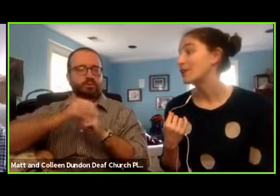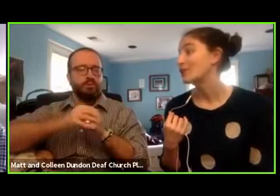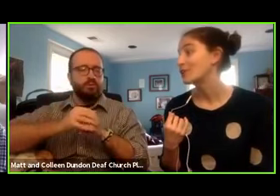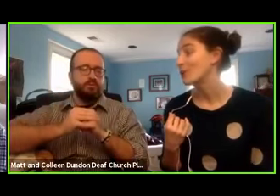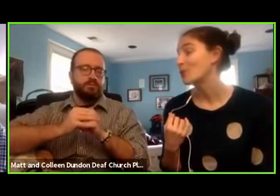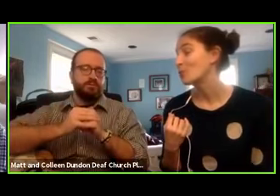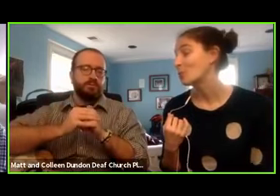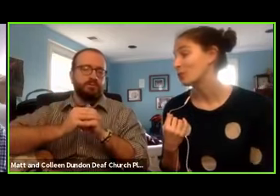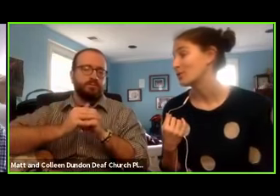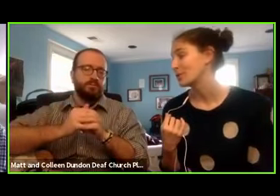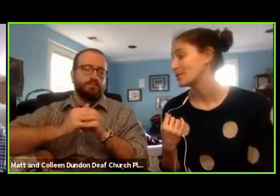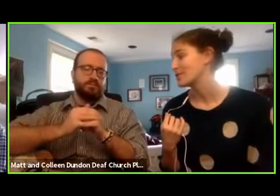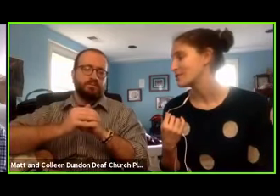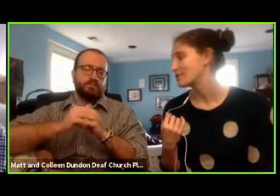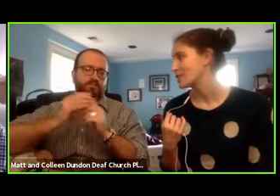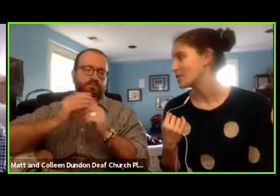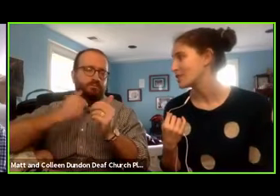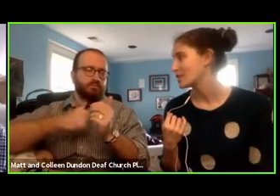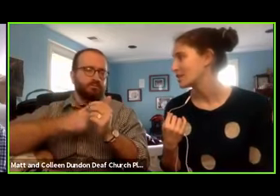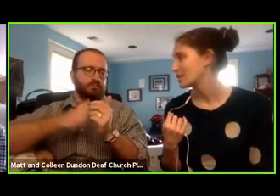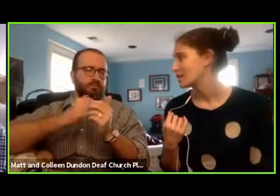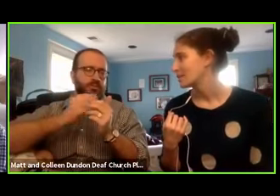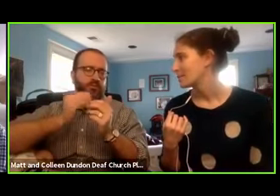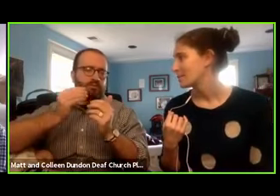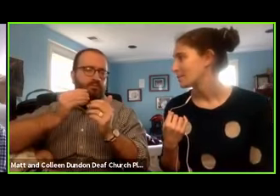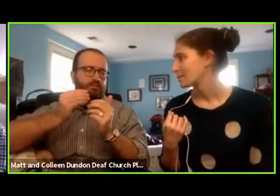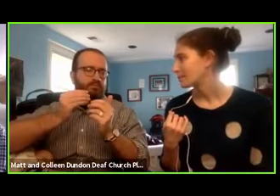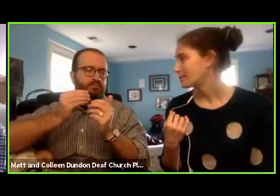depend on you all the more through this situation.